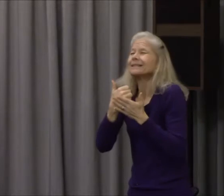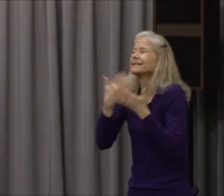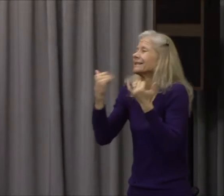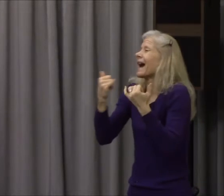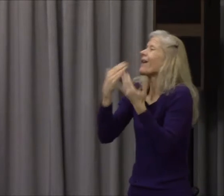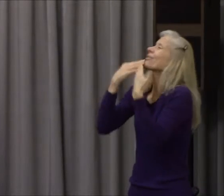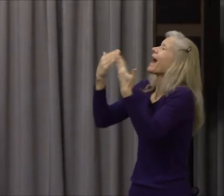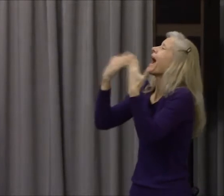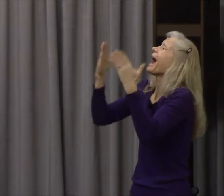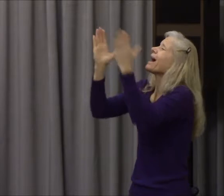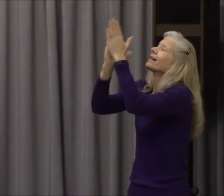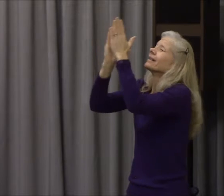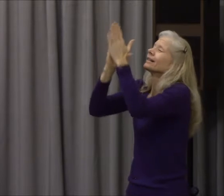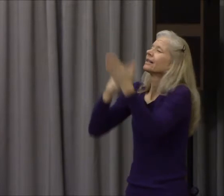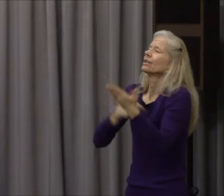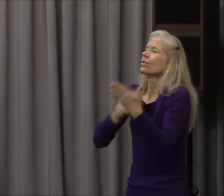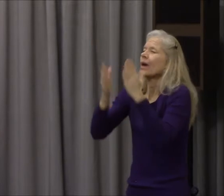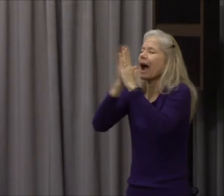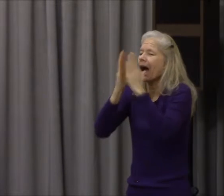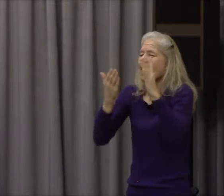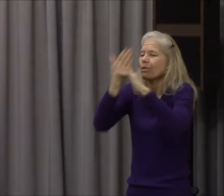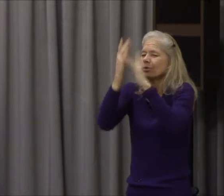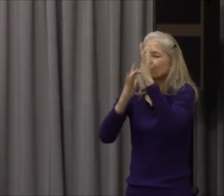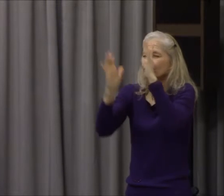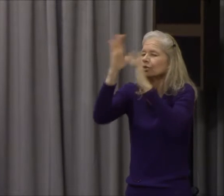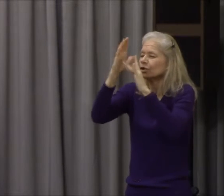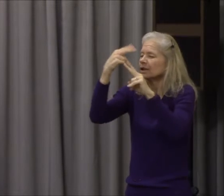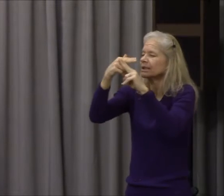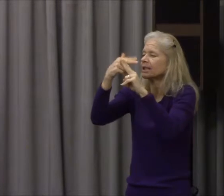name, for his glory. Amen. Amen. You may be seated.